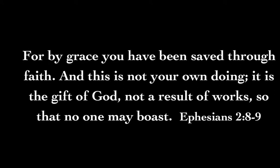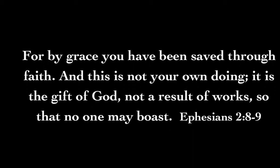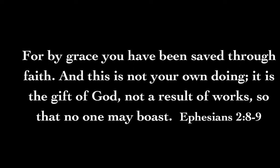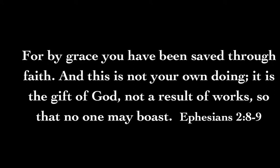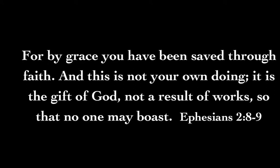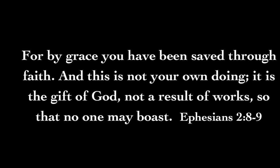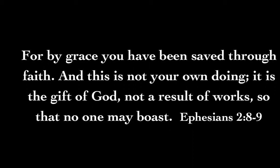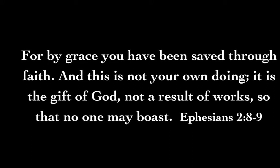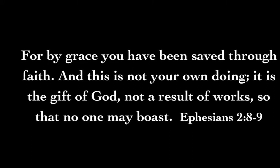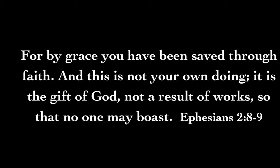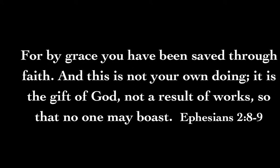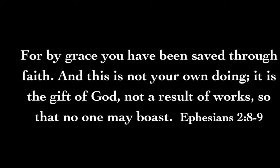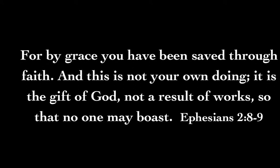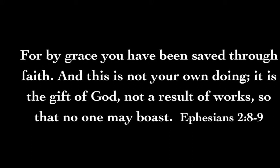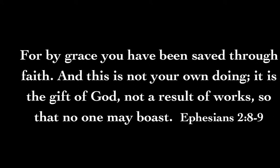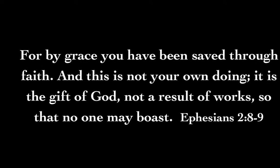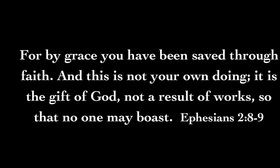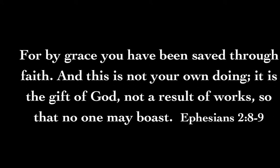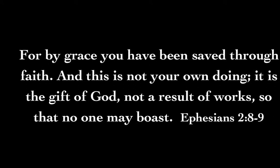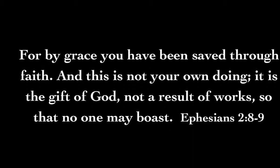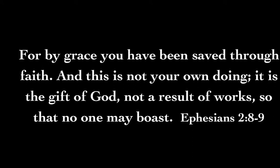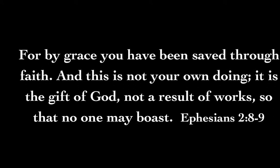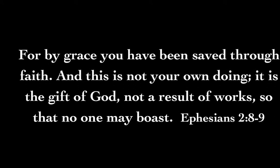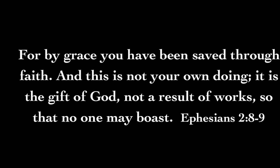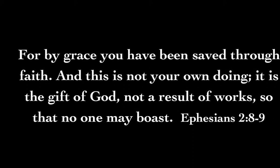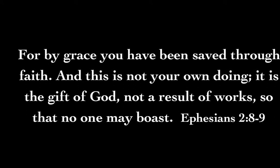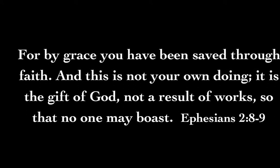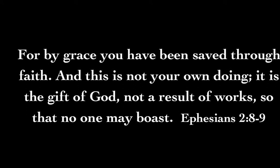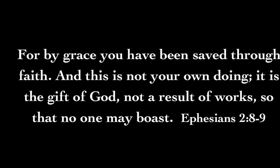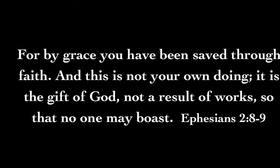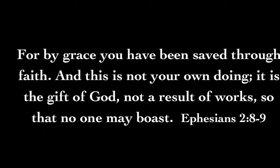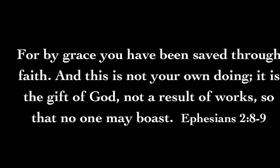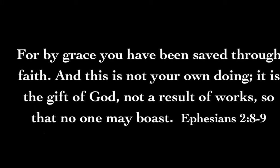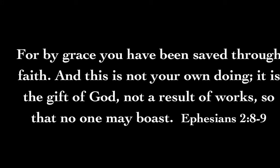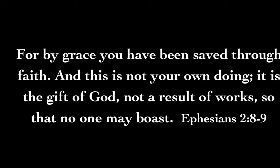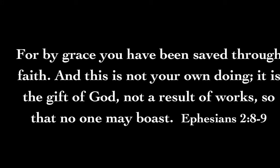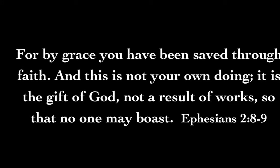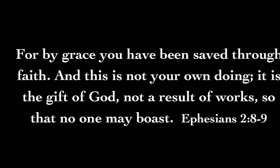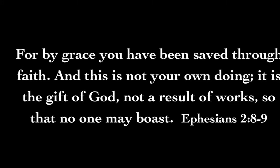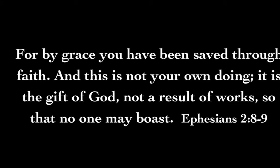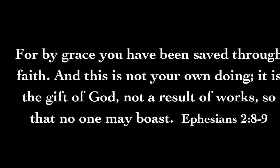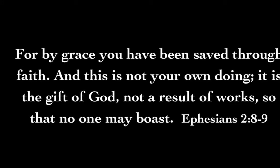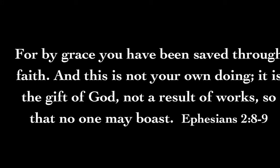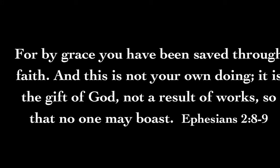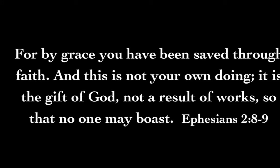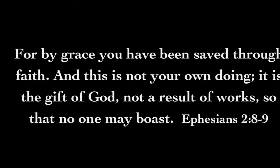faith. And this is not your own doing. It is the gift of God. Not a result of works. So that no one may boast.